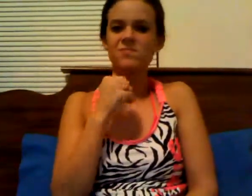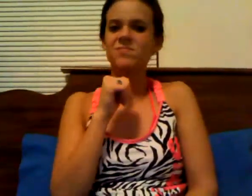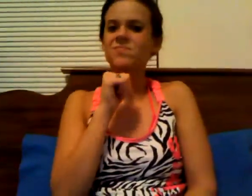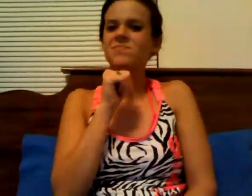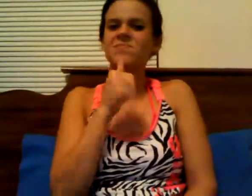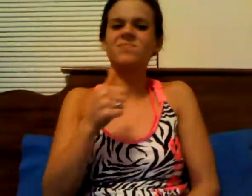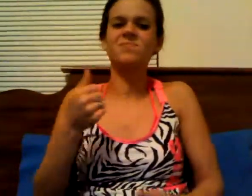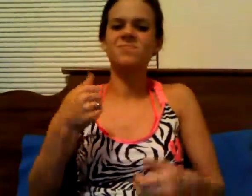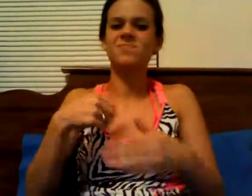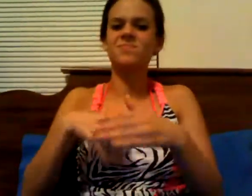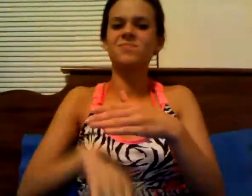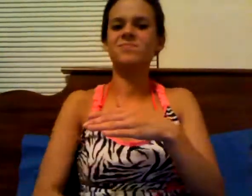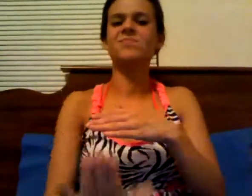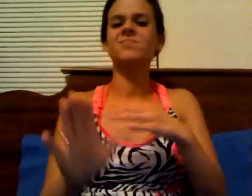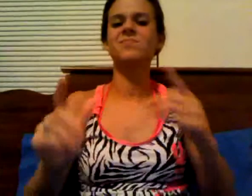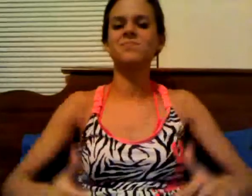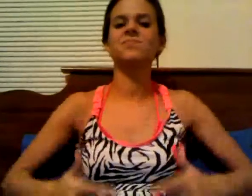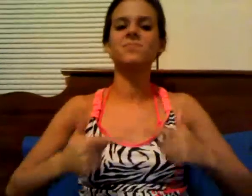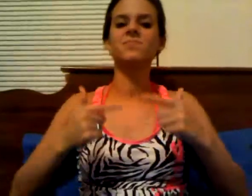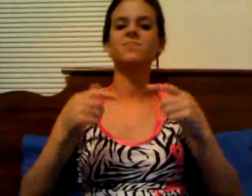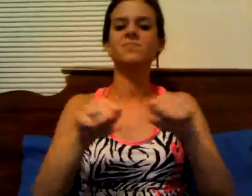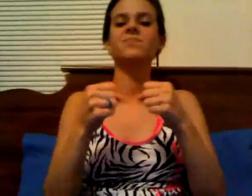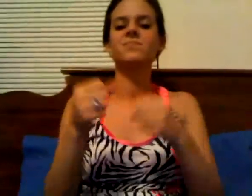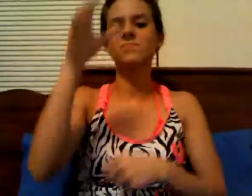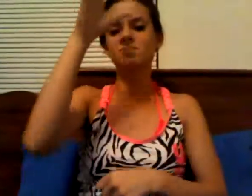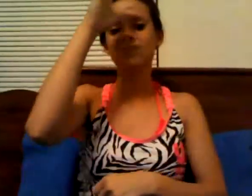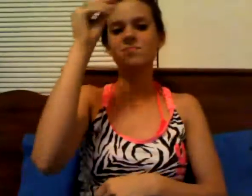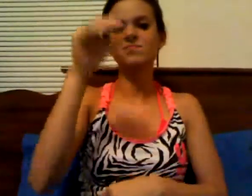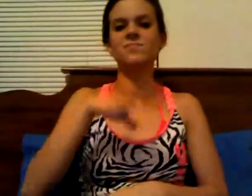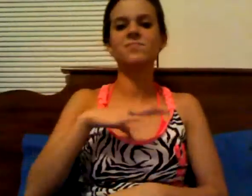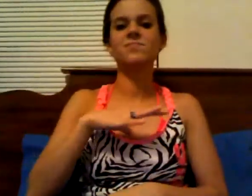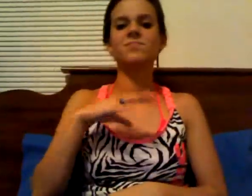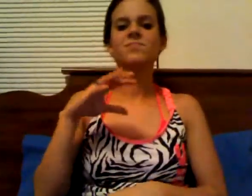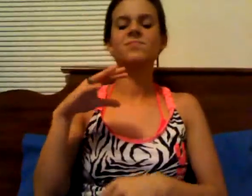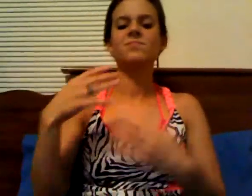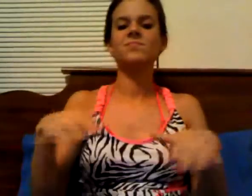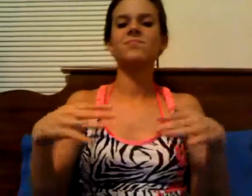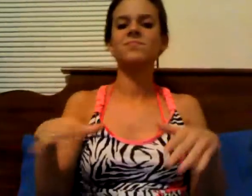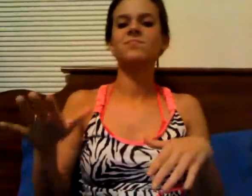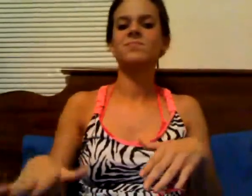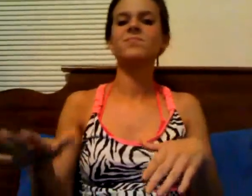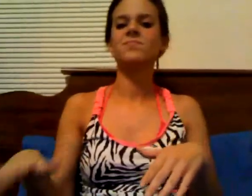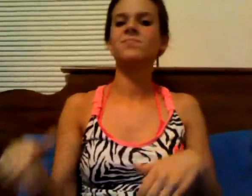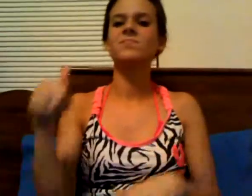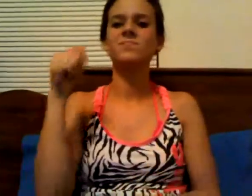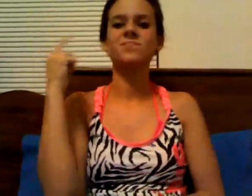unborn life I'm every broken man, nervous child, lonely wife